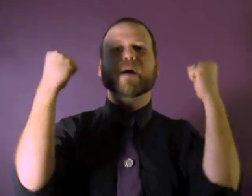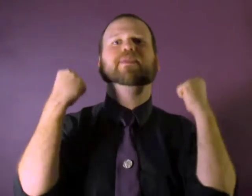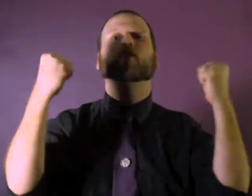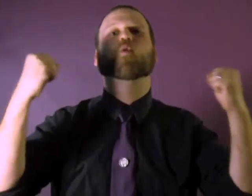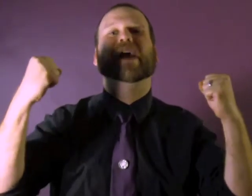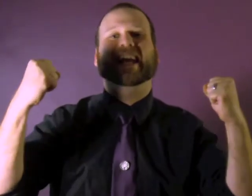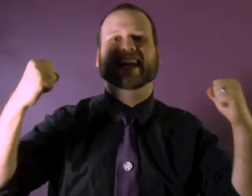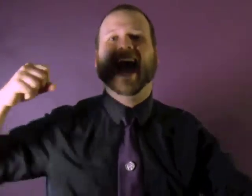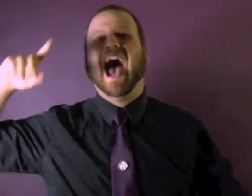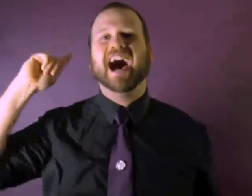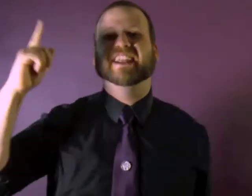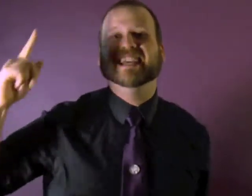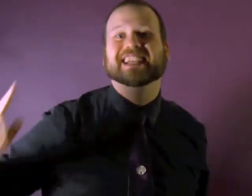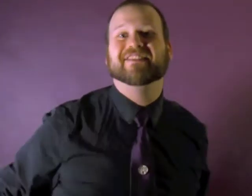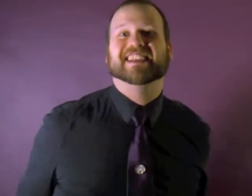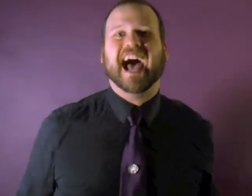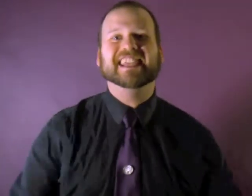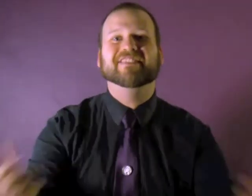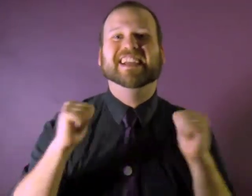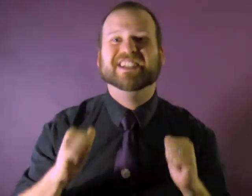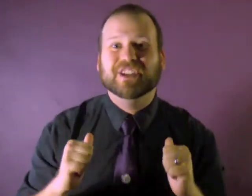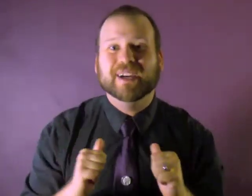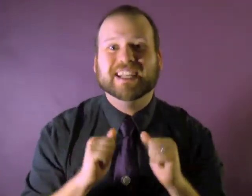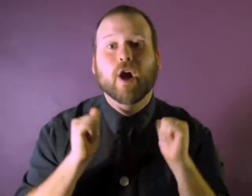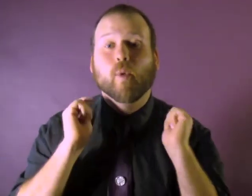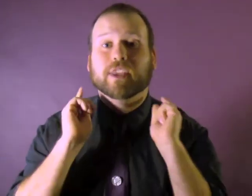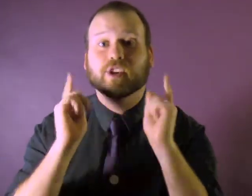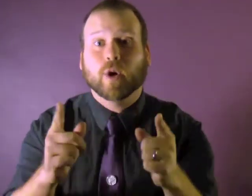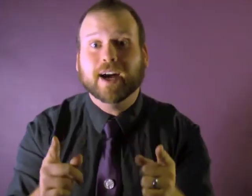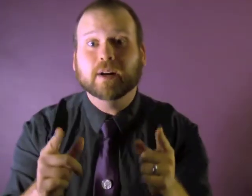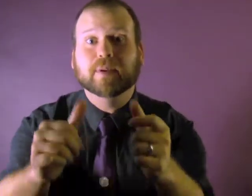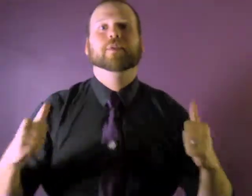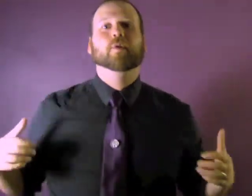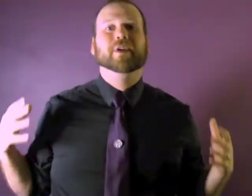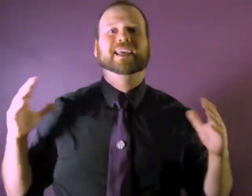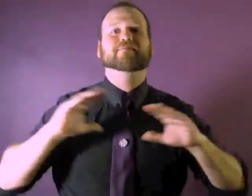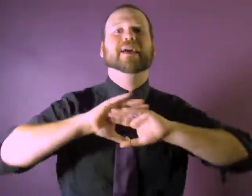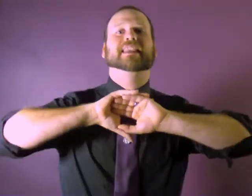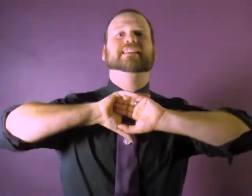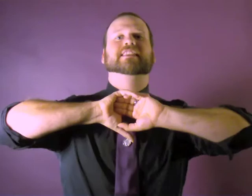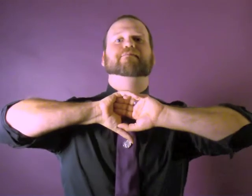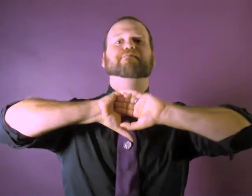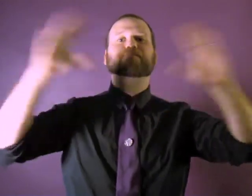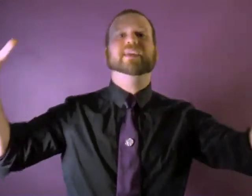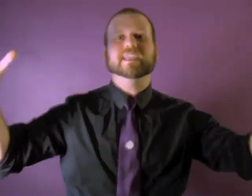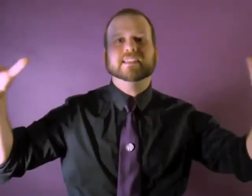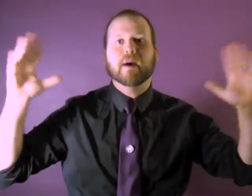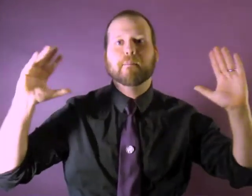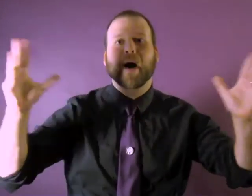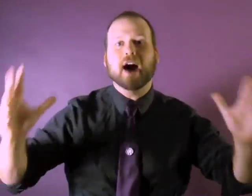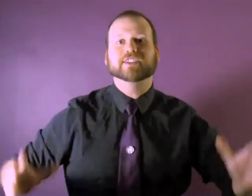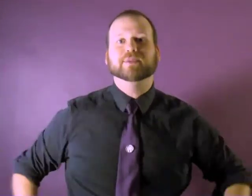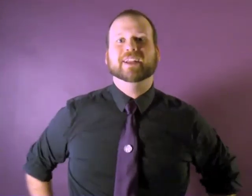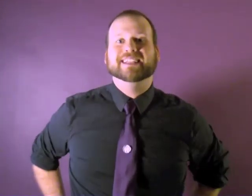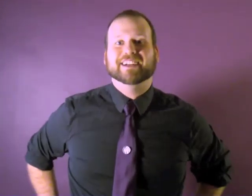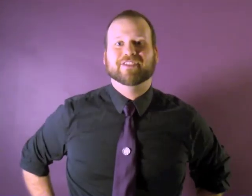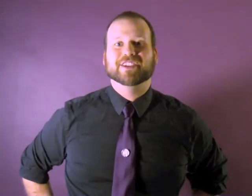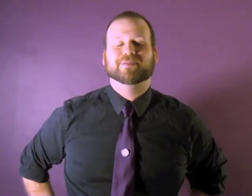epic win out of the end of this. I think we can do it. With your help, we can make this the biggest possible ending for this